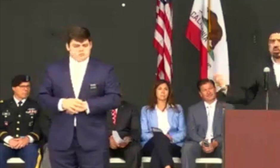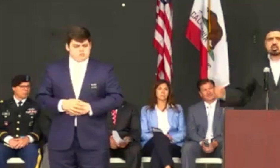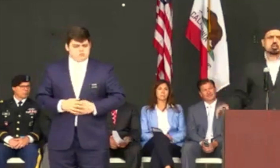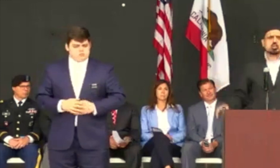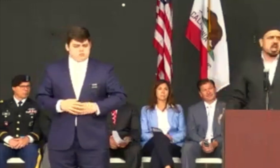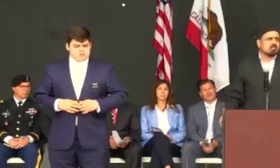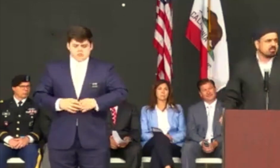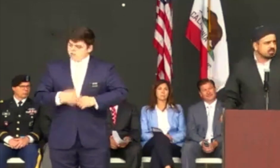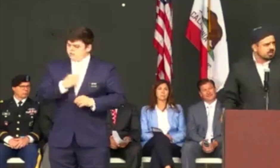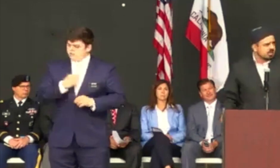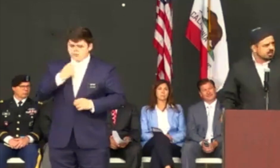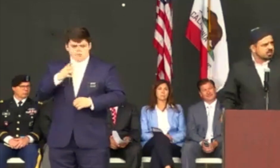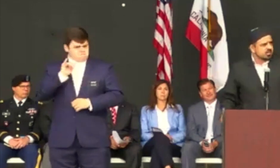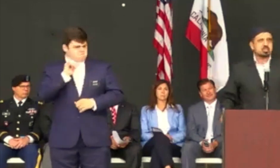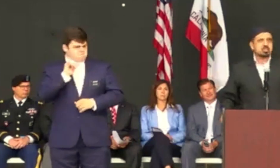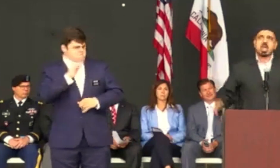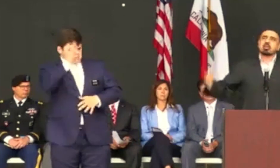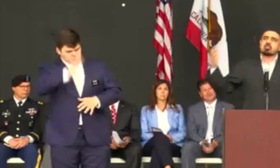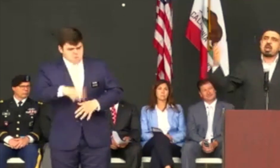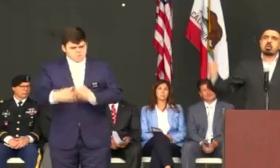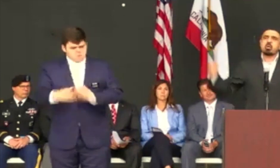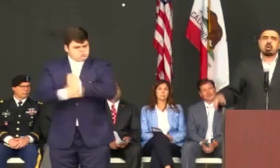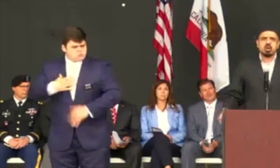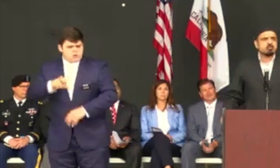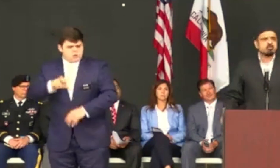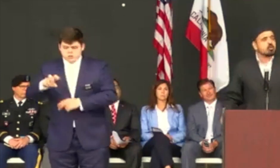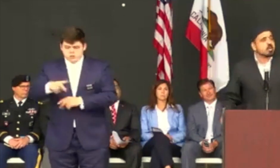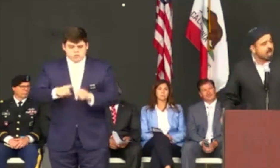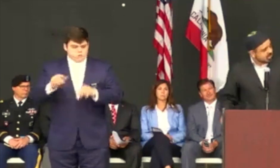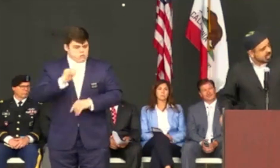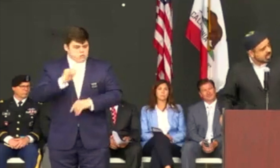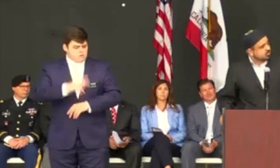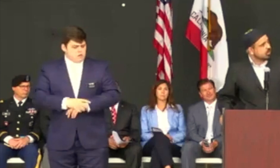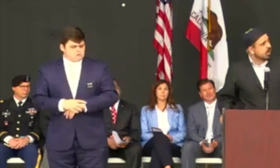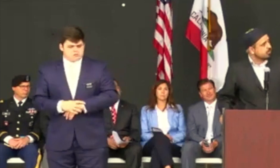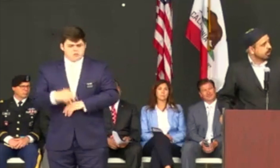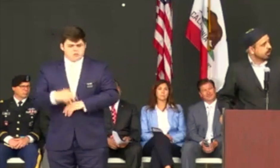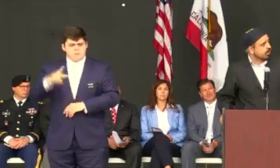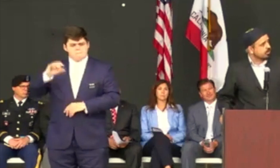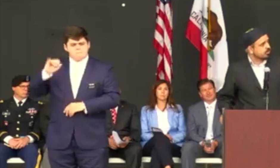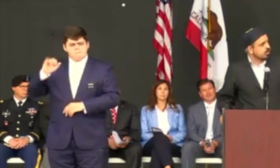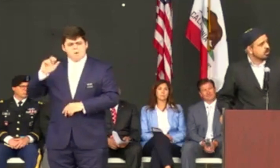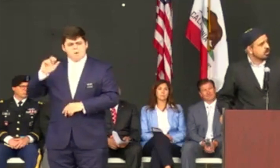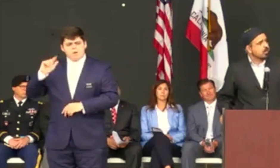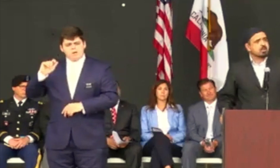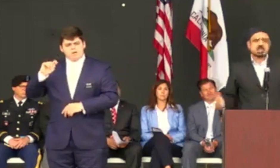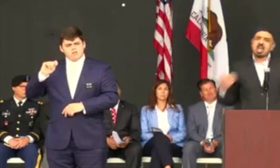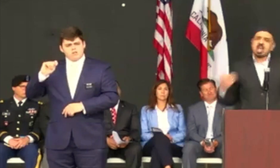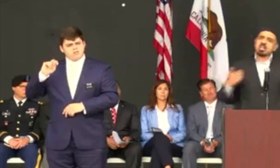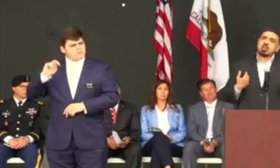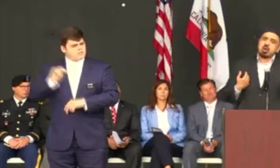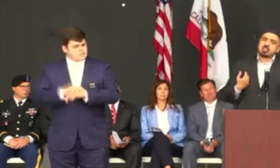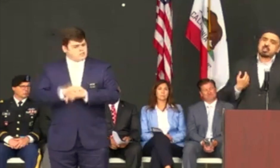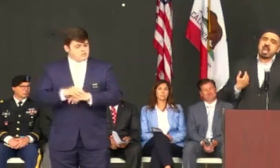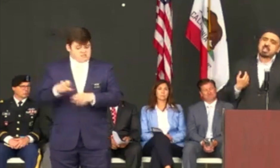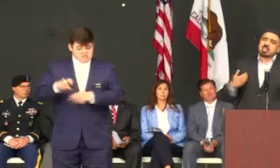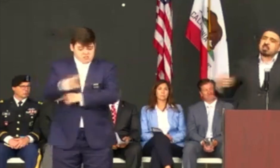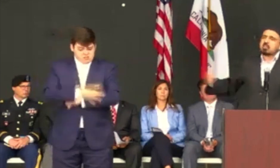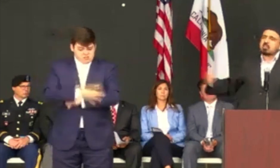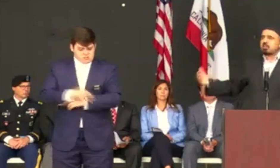the heaven, and he says, thank you, my Lord, for not answering my prayers. Because I didn't know I was asking for a